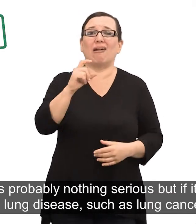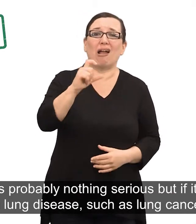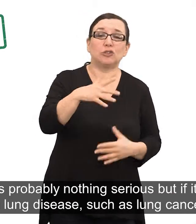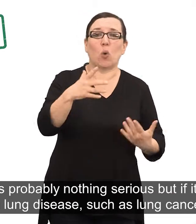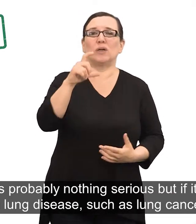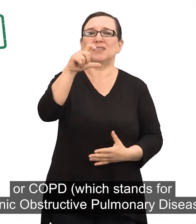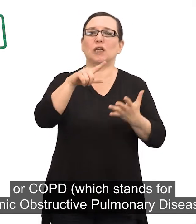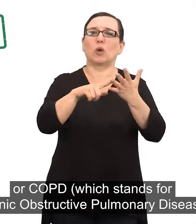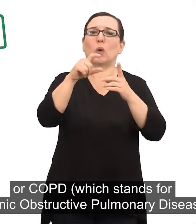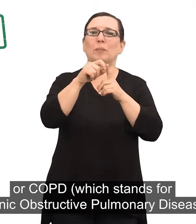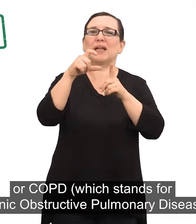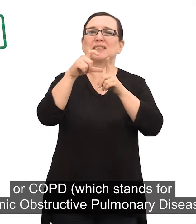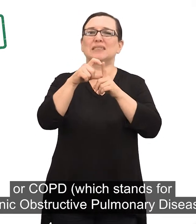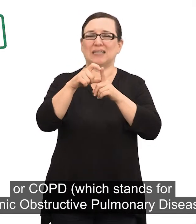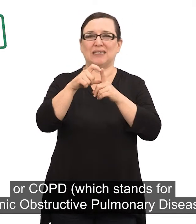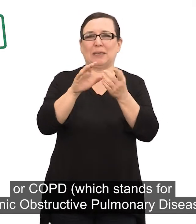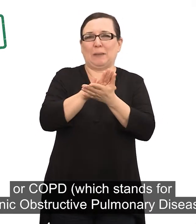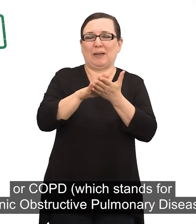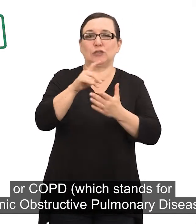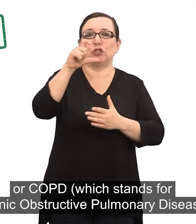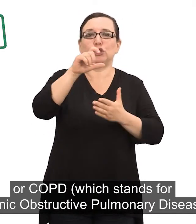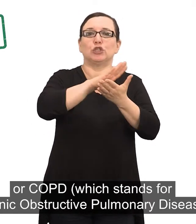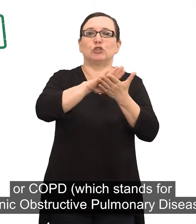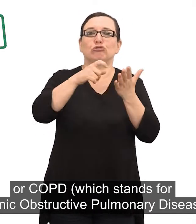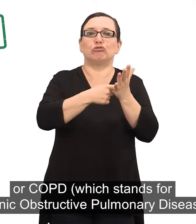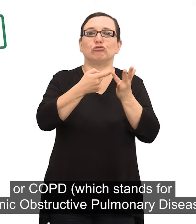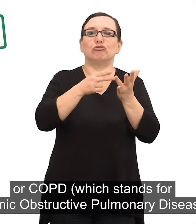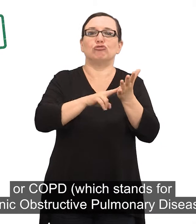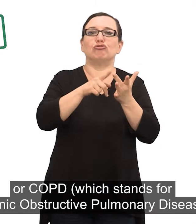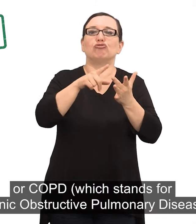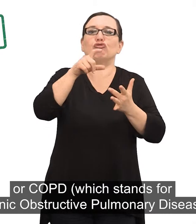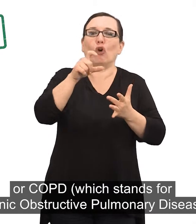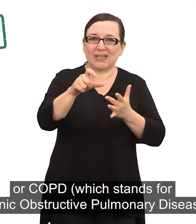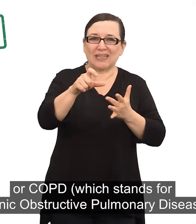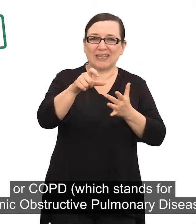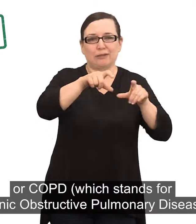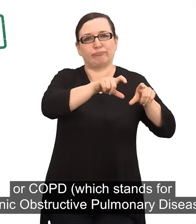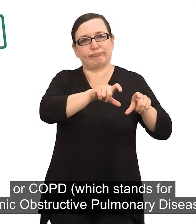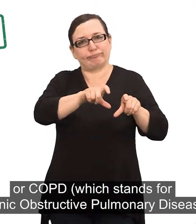or COPD, which stands for chronic obstructive pulmonary disease,